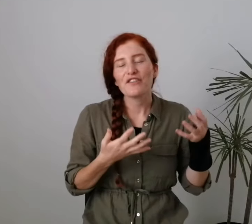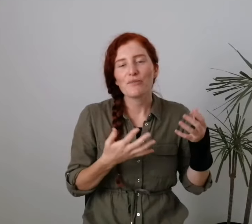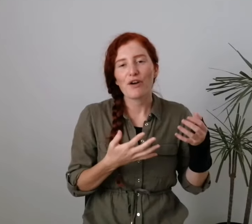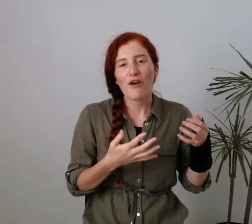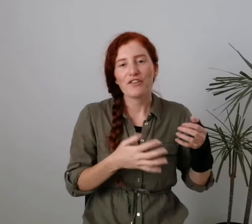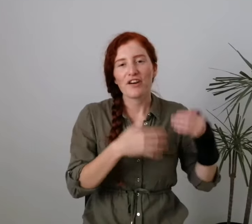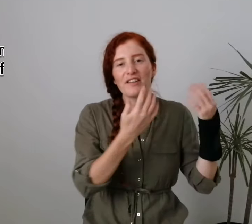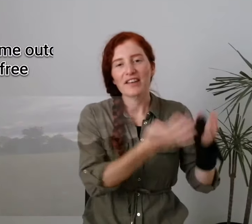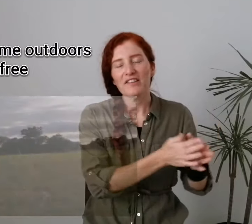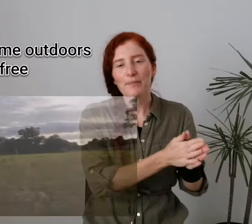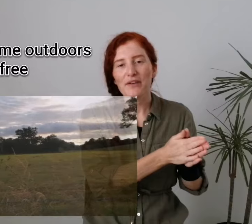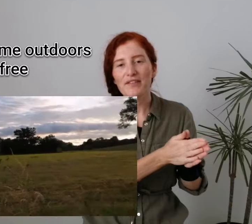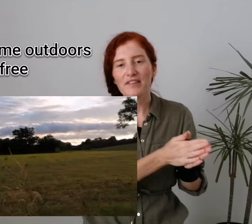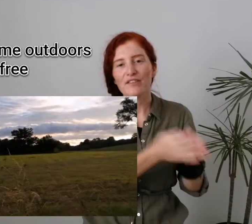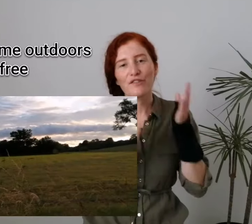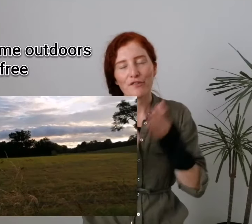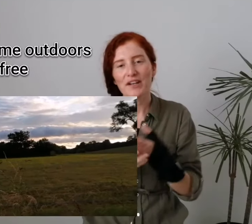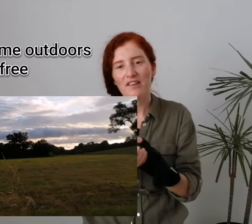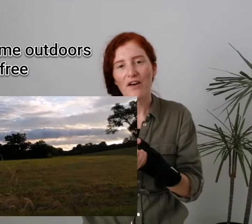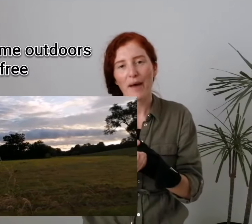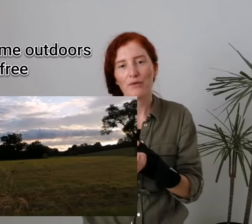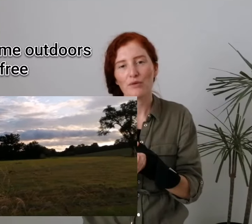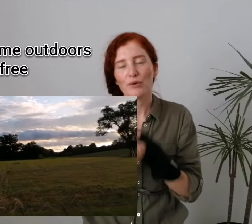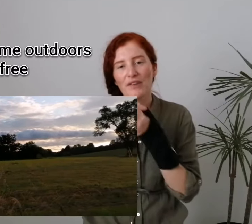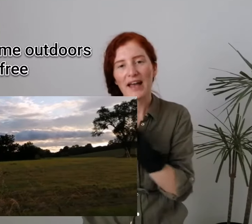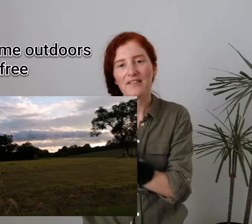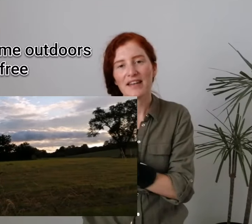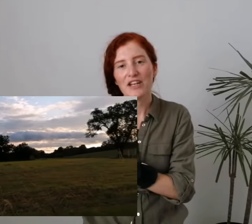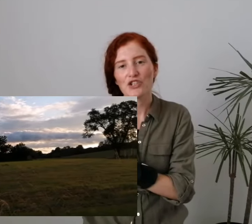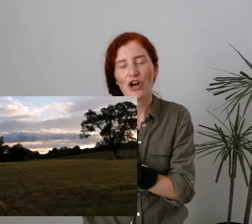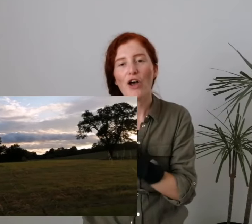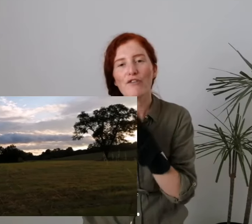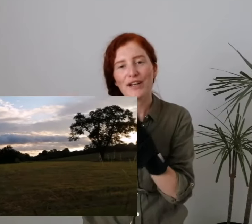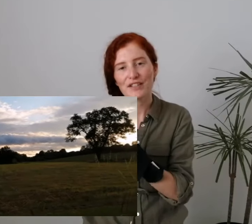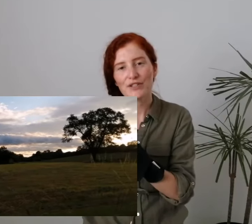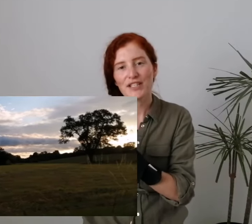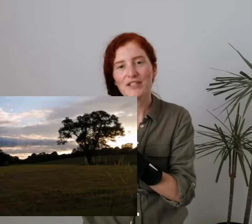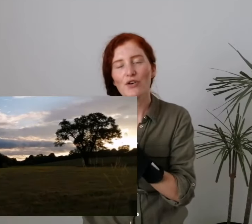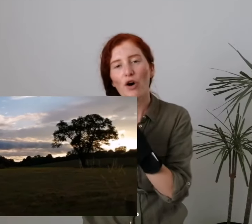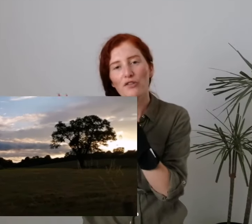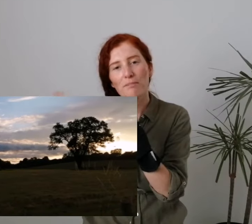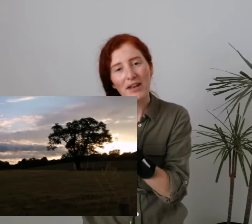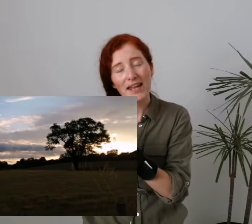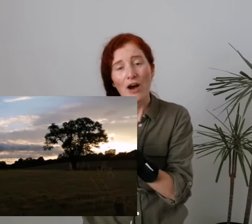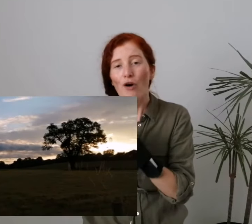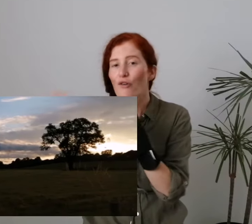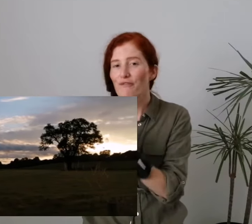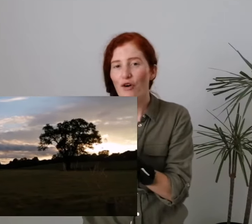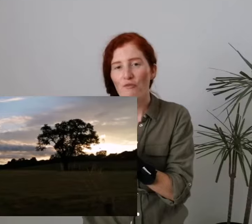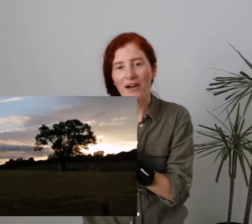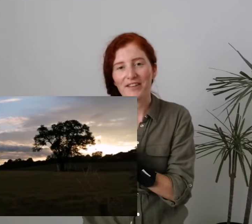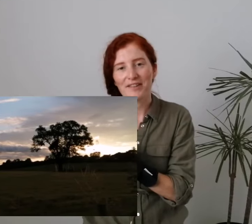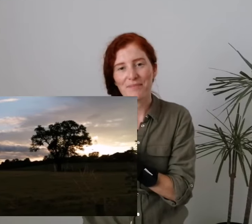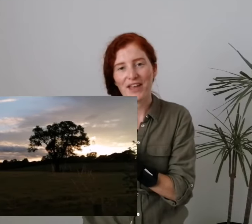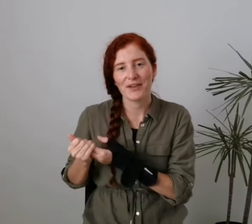is to prioritize experiences, free time outdoors and nature over activities that cost money or involve buying something.